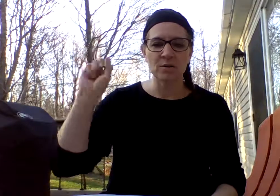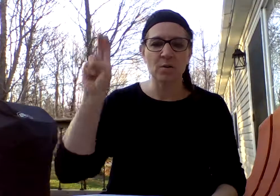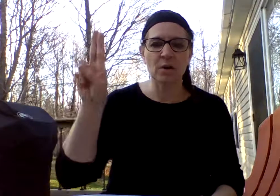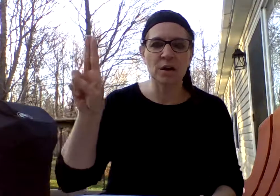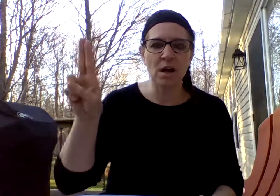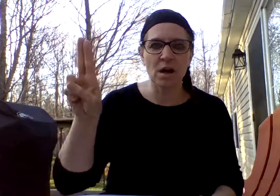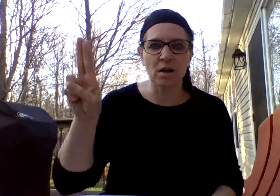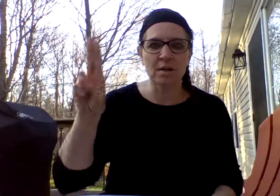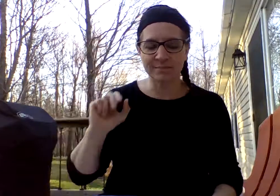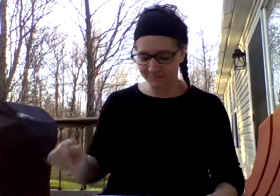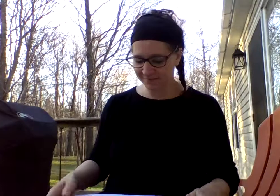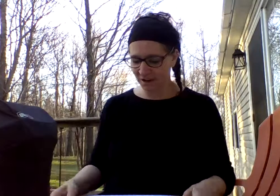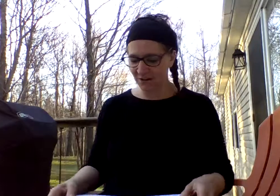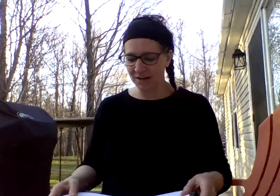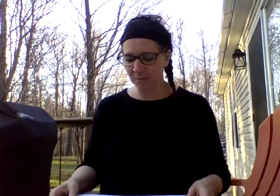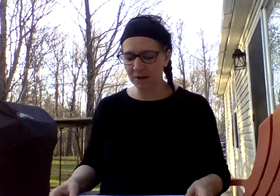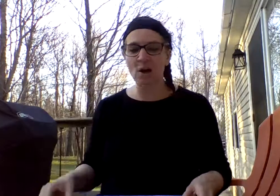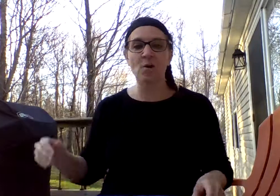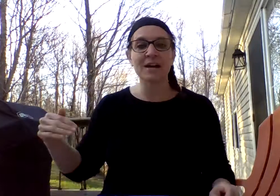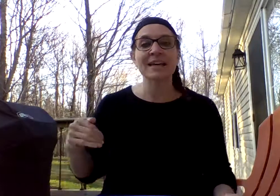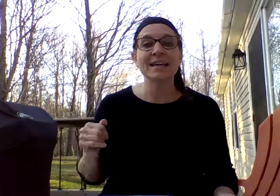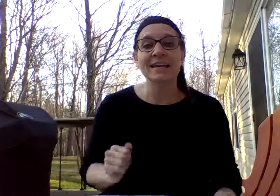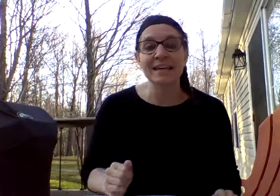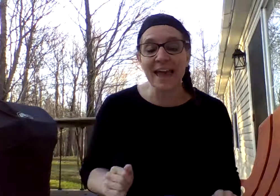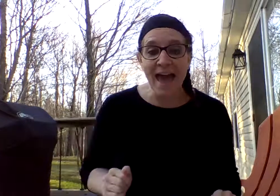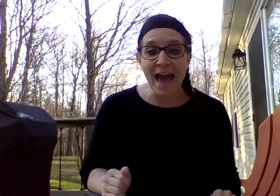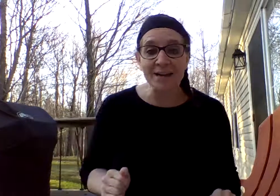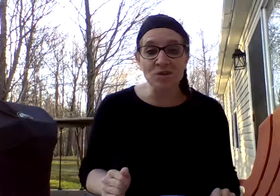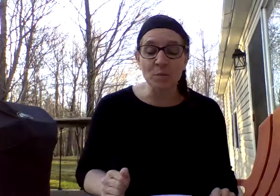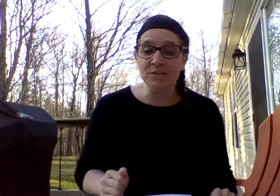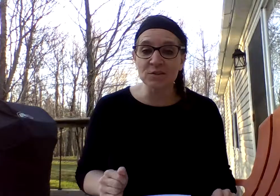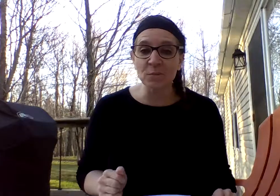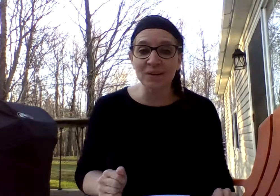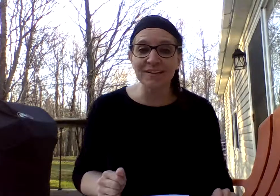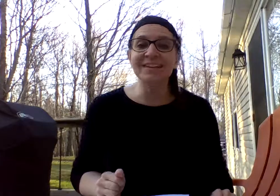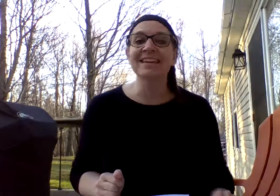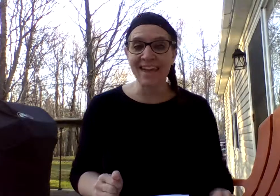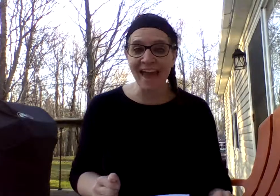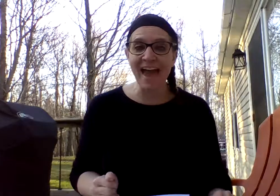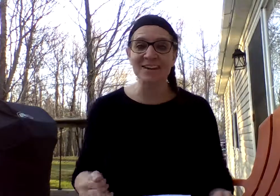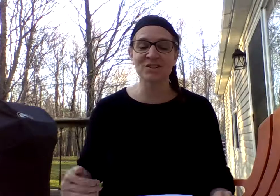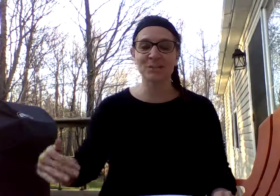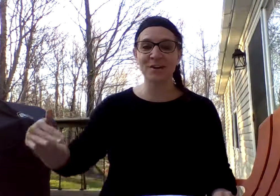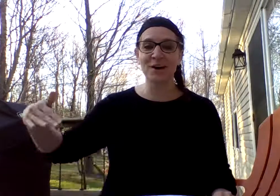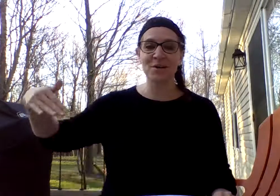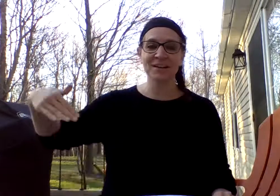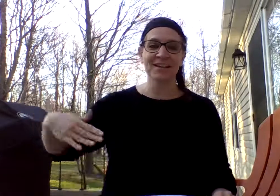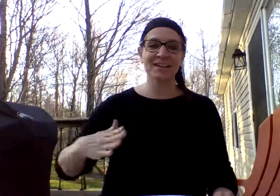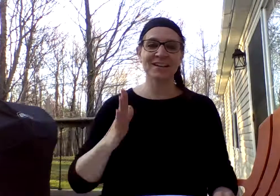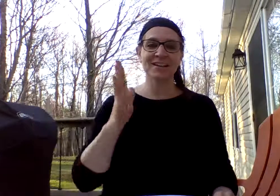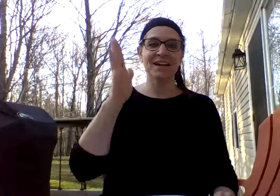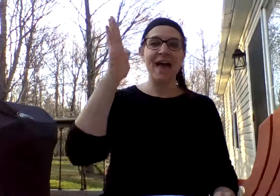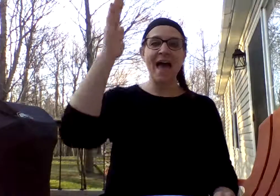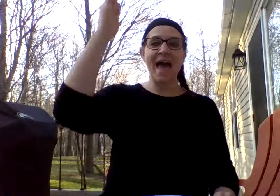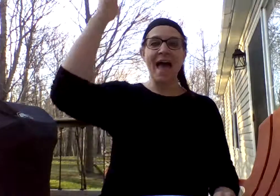or U. All right. Here we go. Cash. What's the word? Cash. Here we go. C, A,